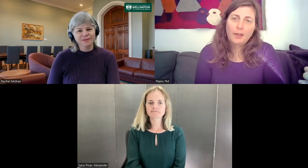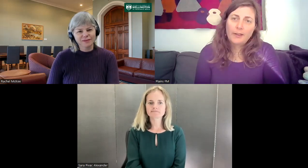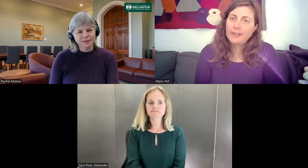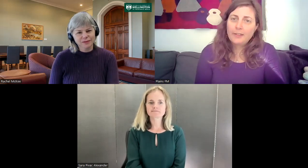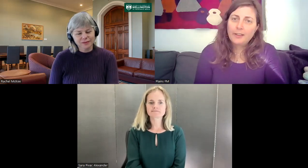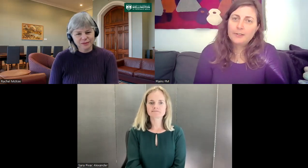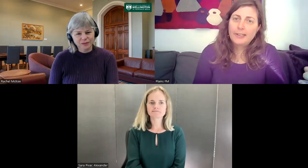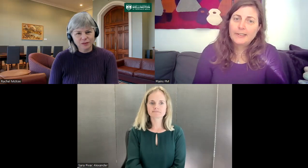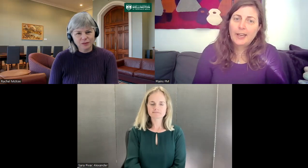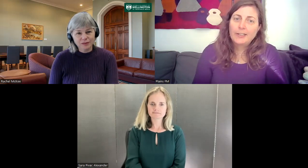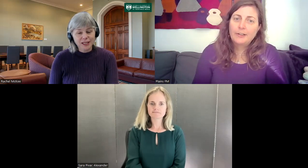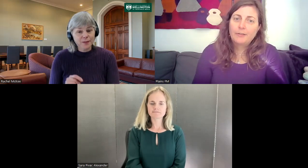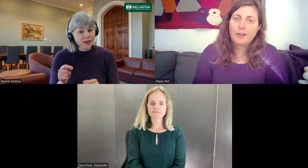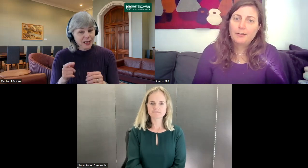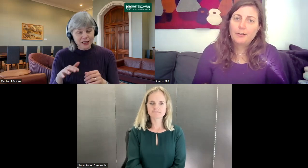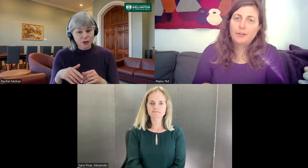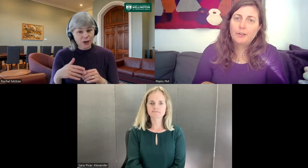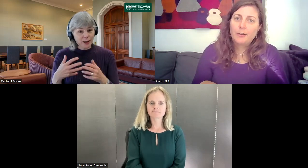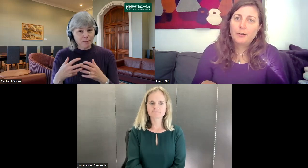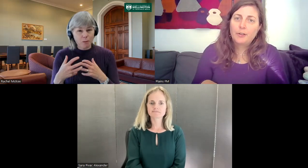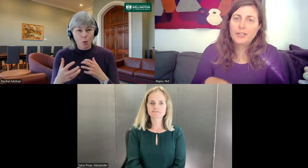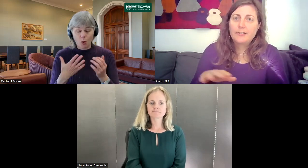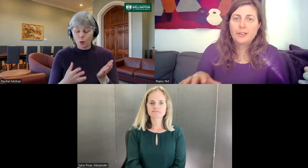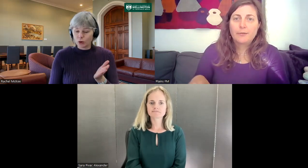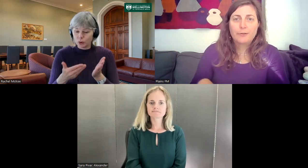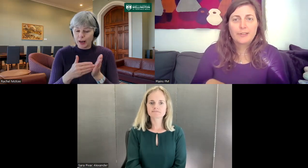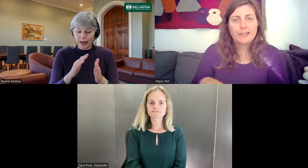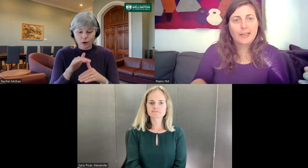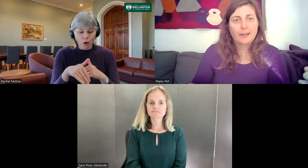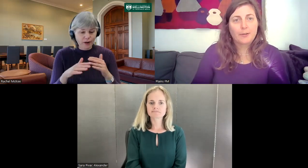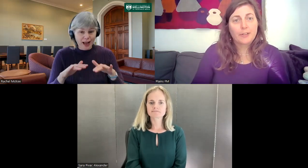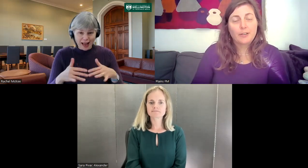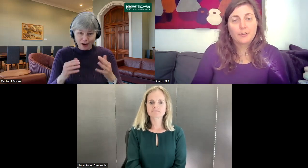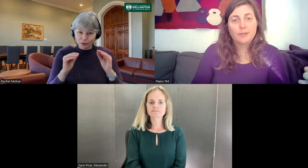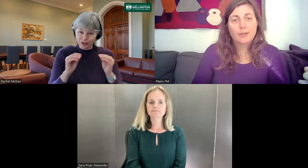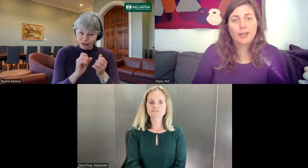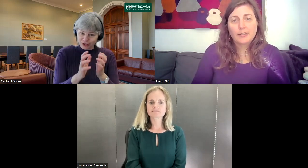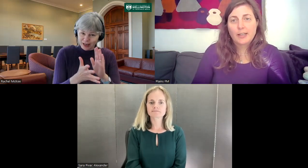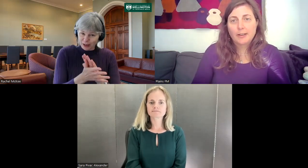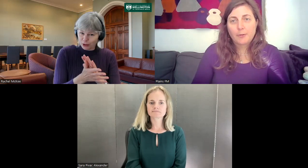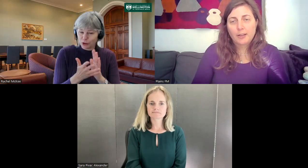Is there anything else you'd like to add here around the the teaching of New Zealand Sign Language that you do at Tehera Ngawaka?